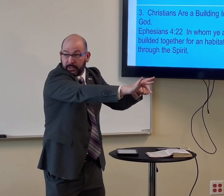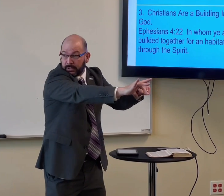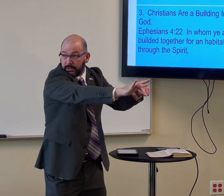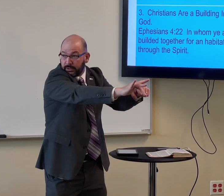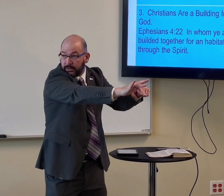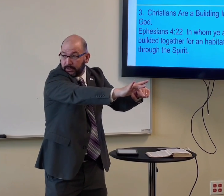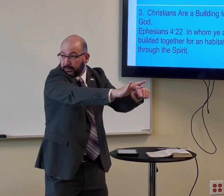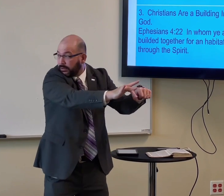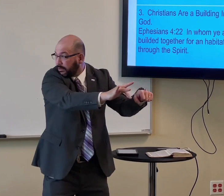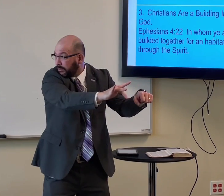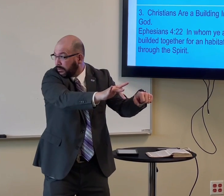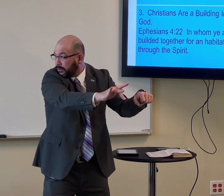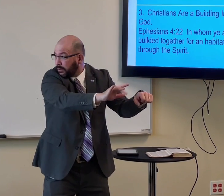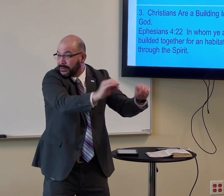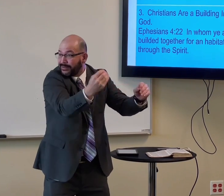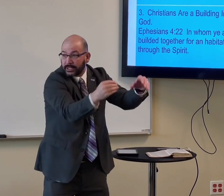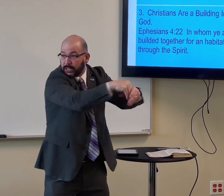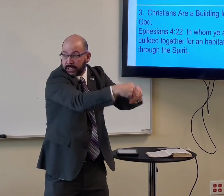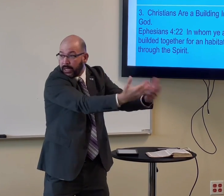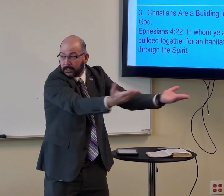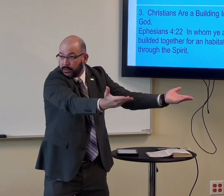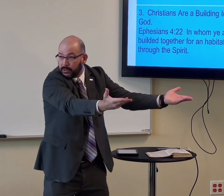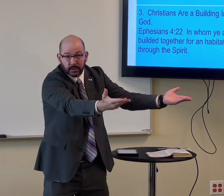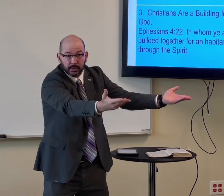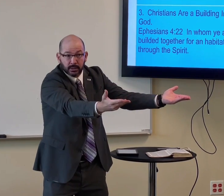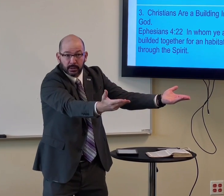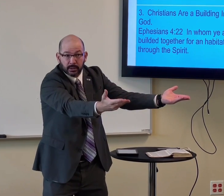they're empty inside there's nobody living there